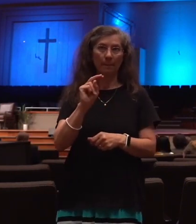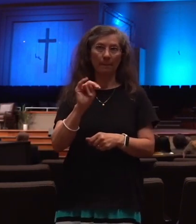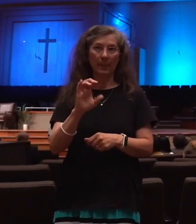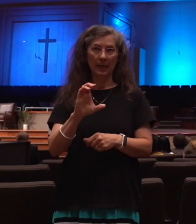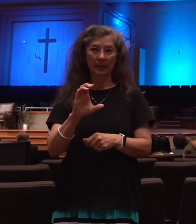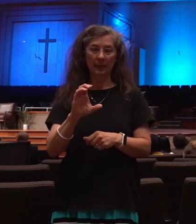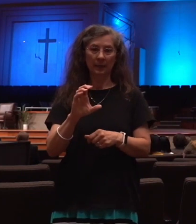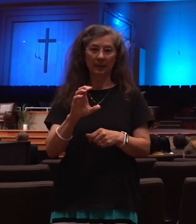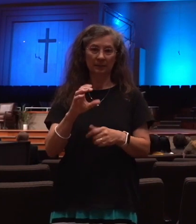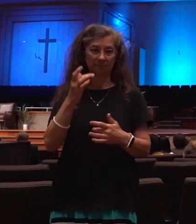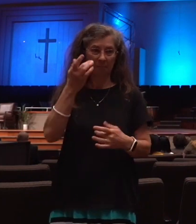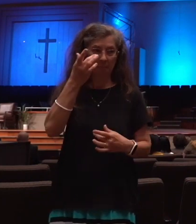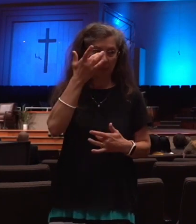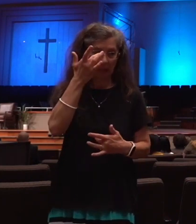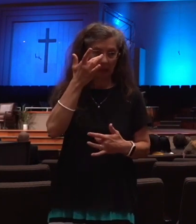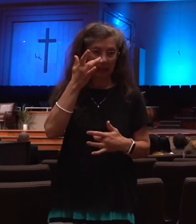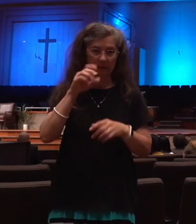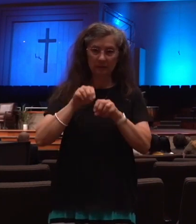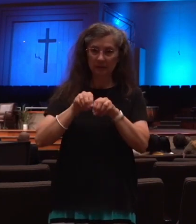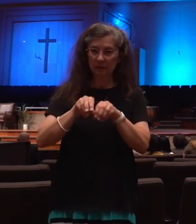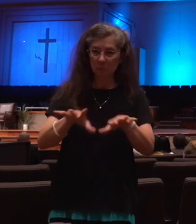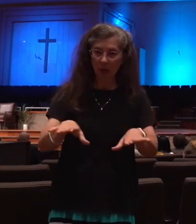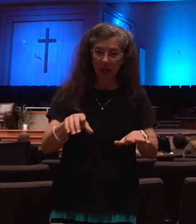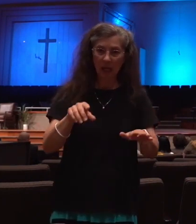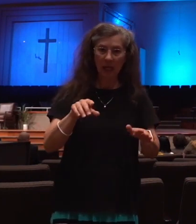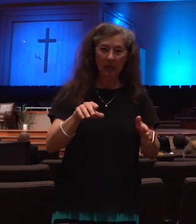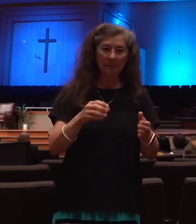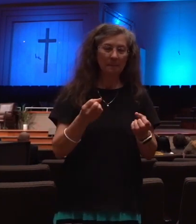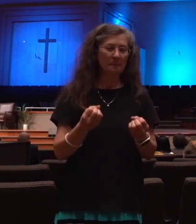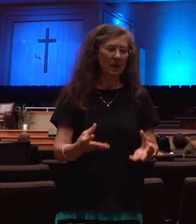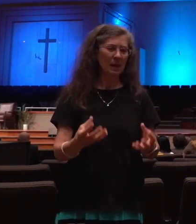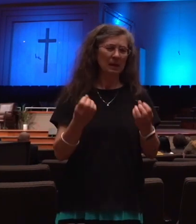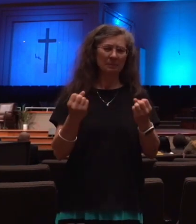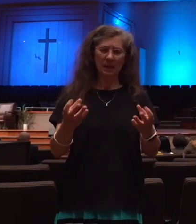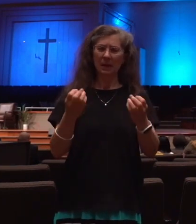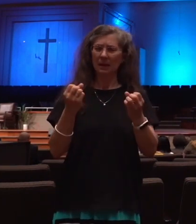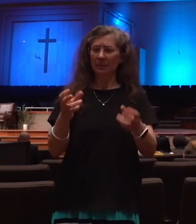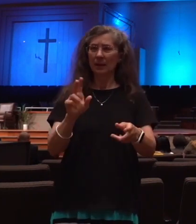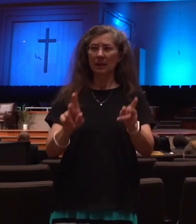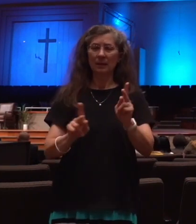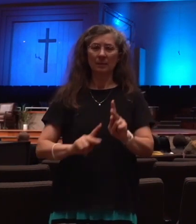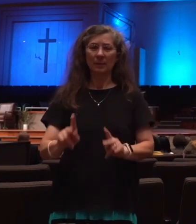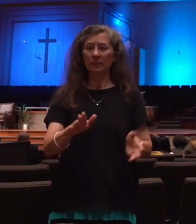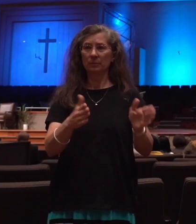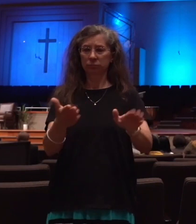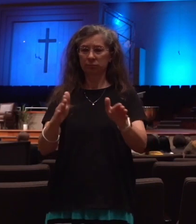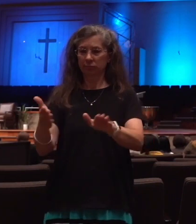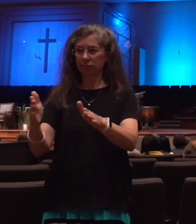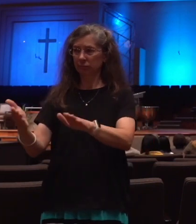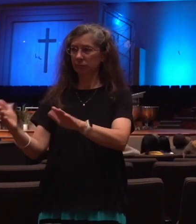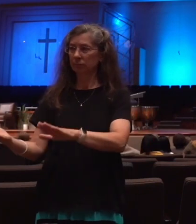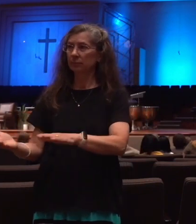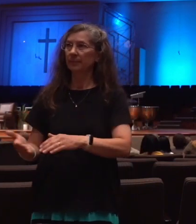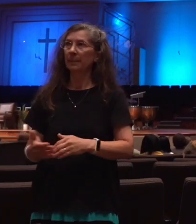happen again, and it has happened. We've had AIDS epidemic in Africa. We've had the Ebola outbreak,